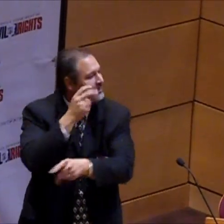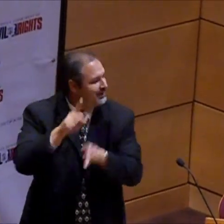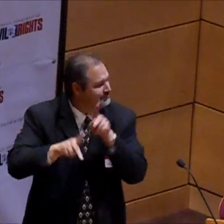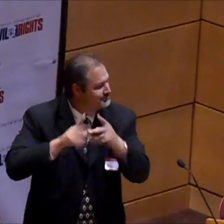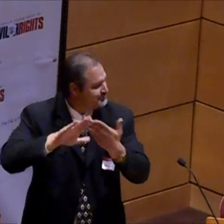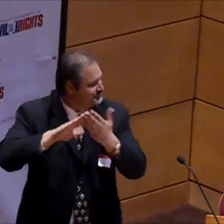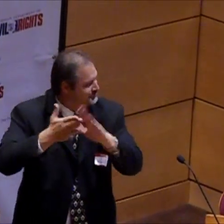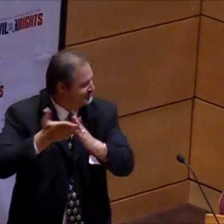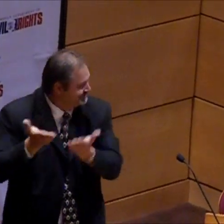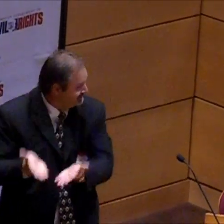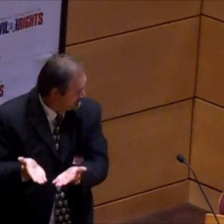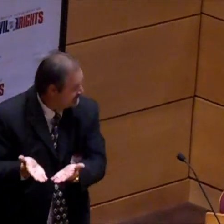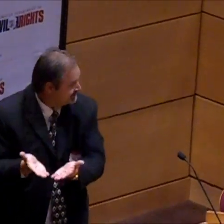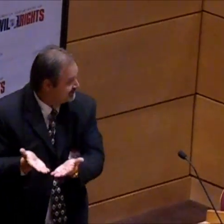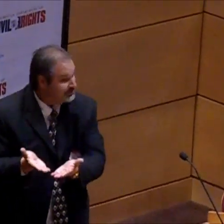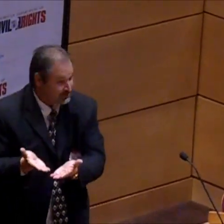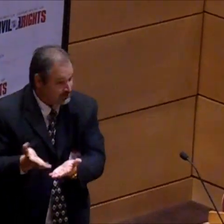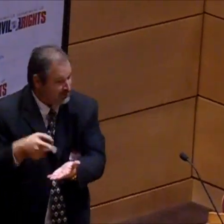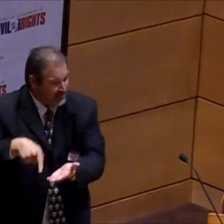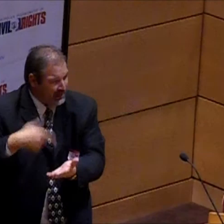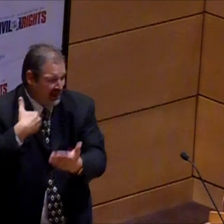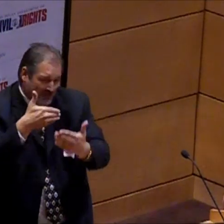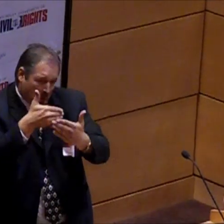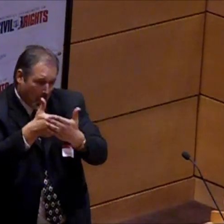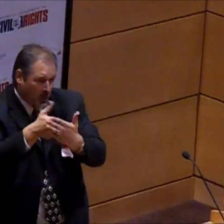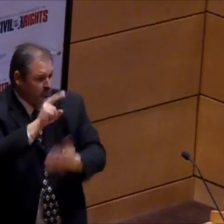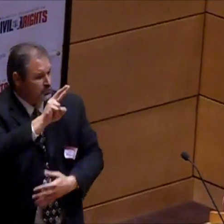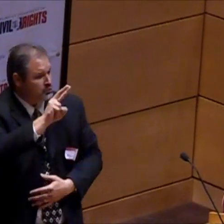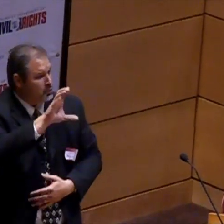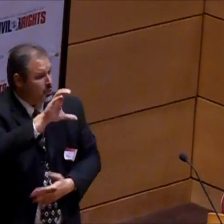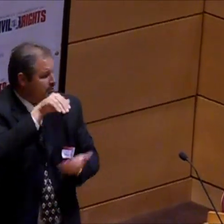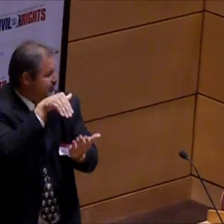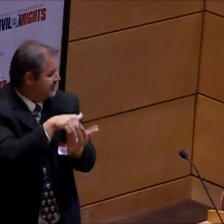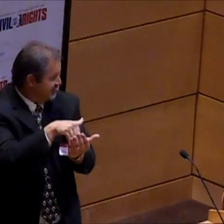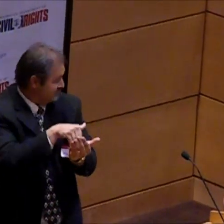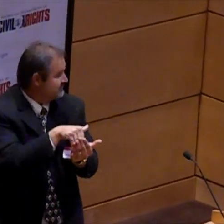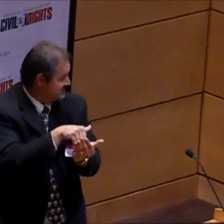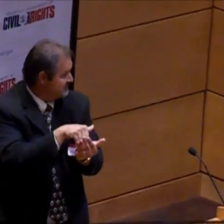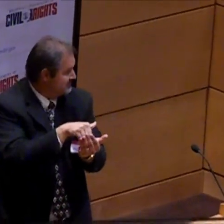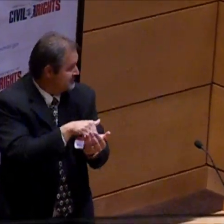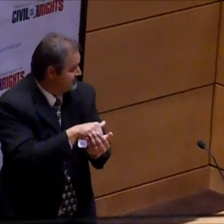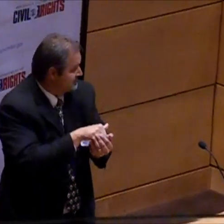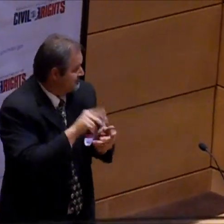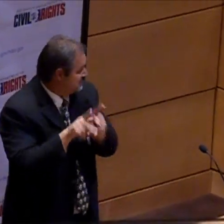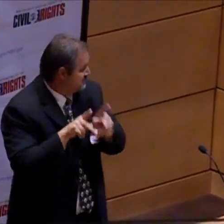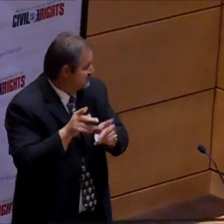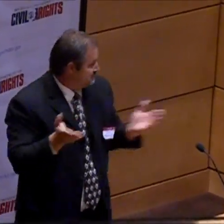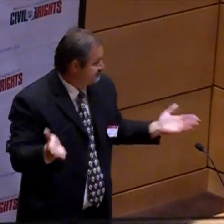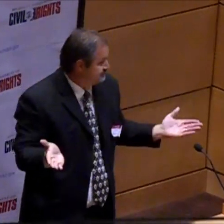comparatively, the blind community, there's about 200,000 people.